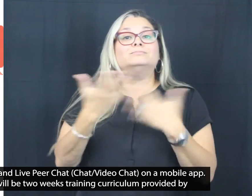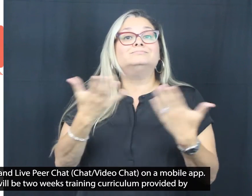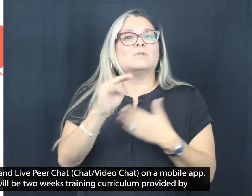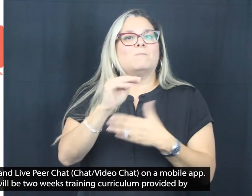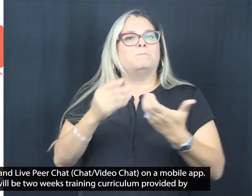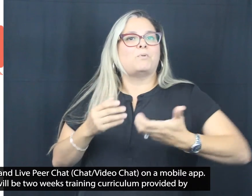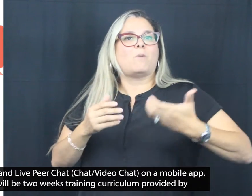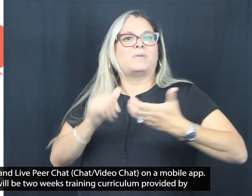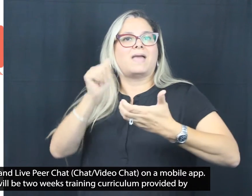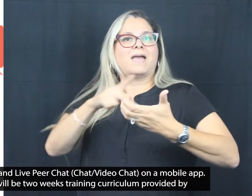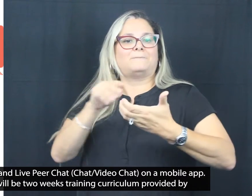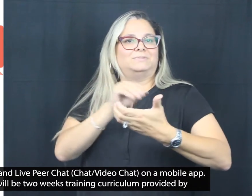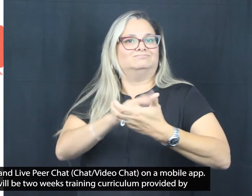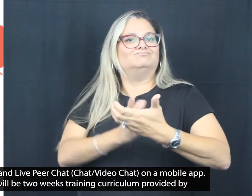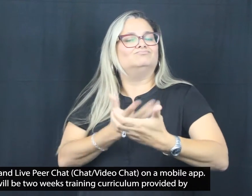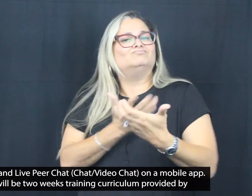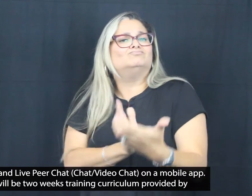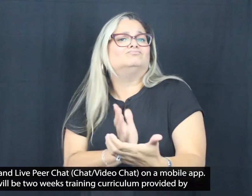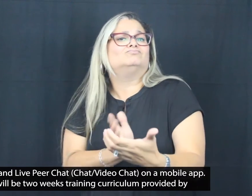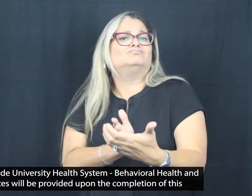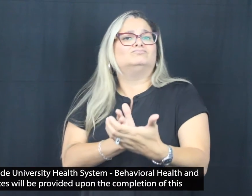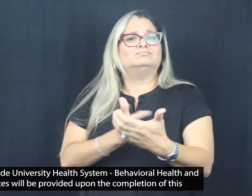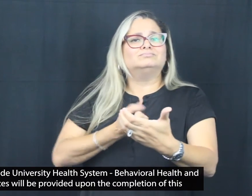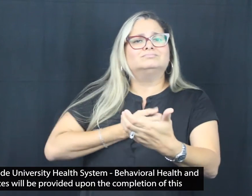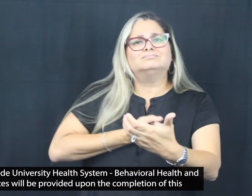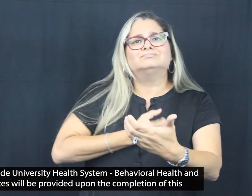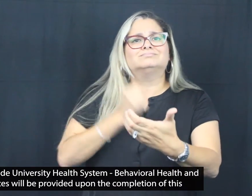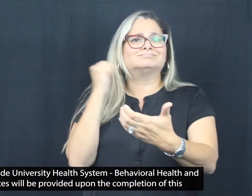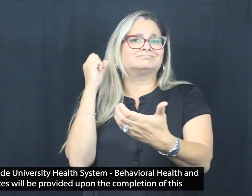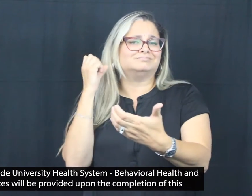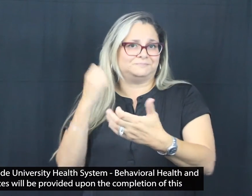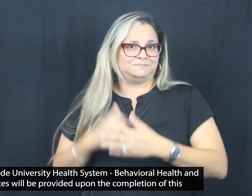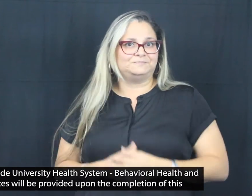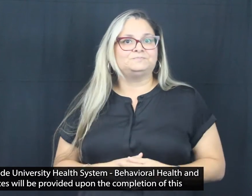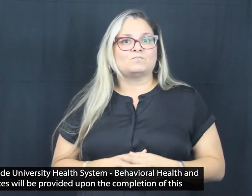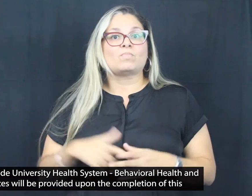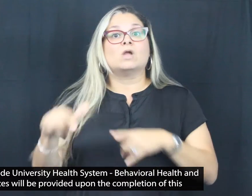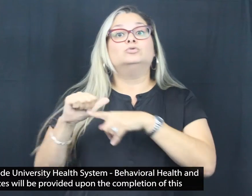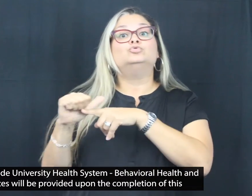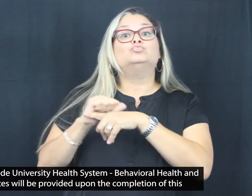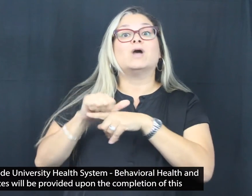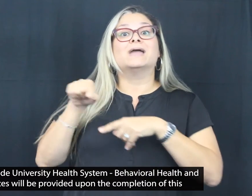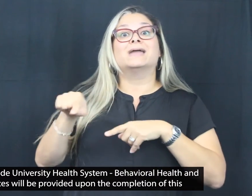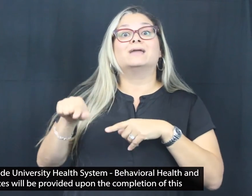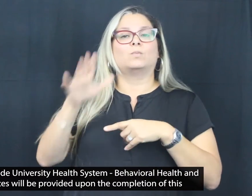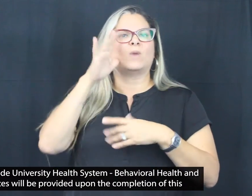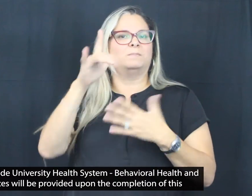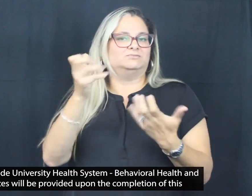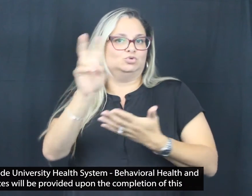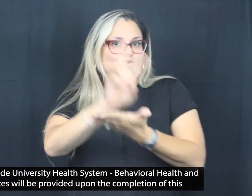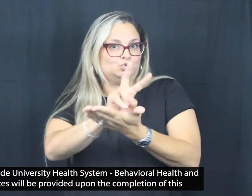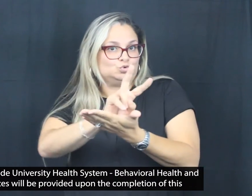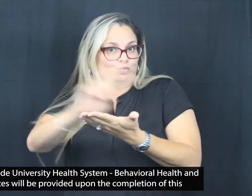app. The training will be two weeks, a curriculum provided by RUHSBH,